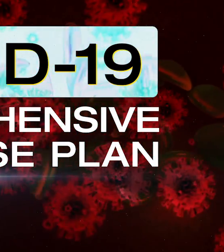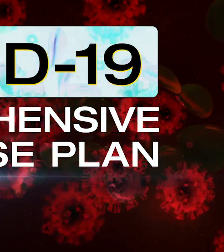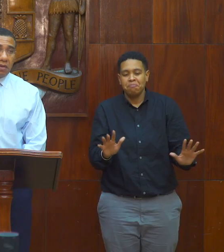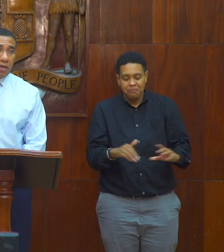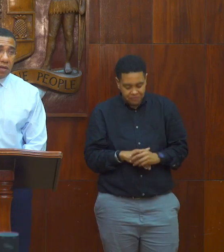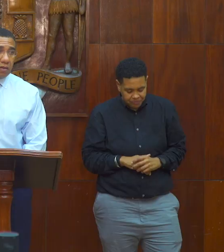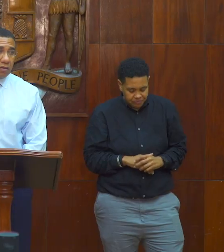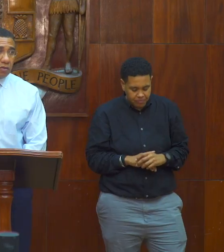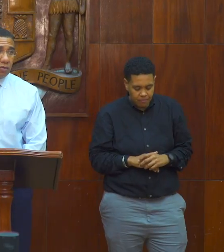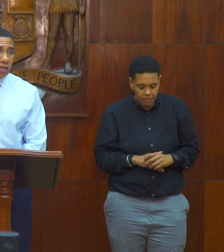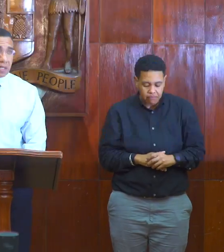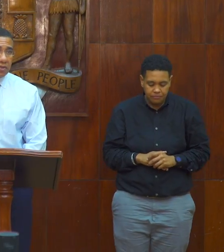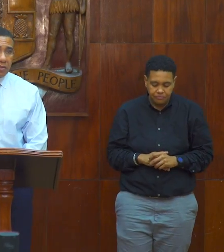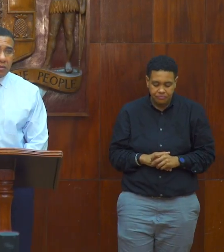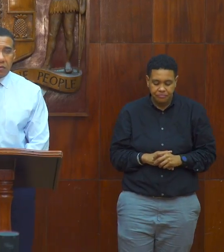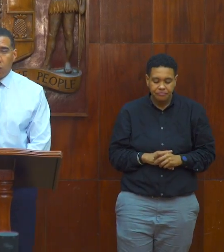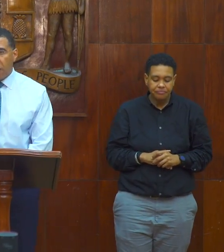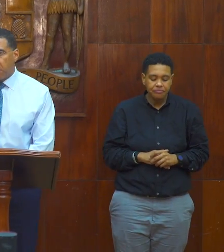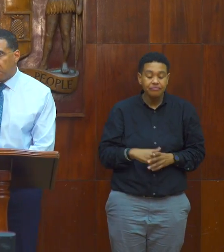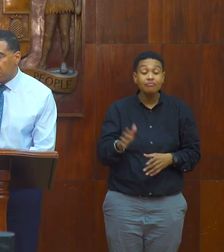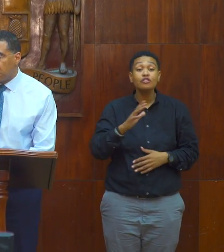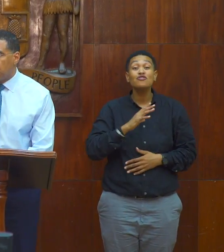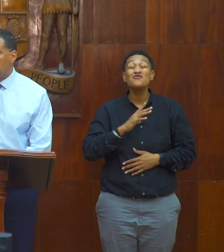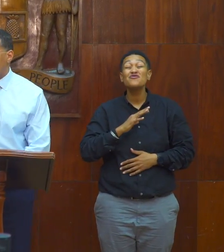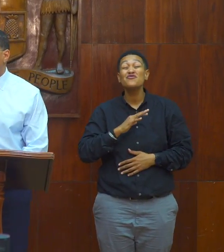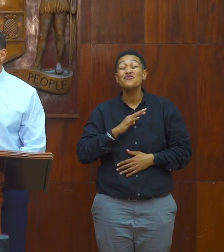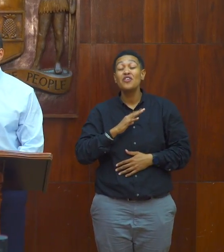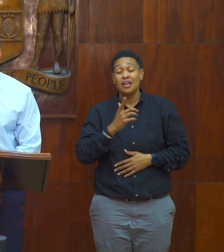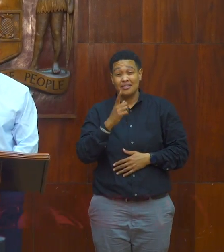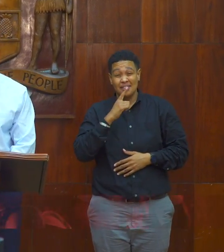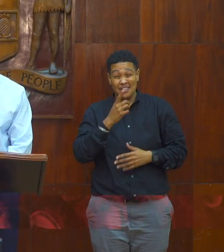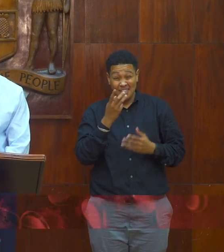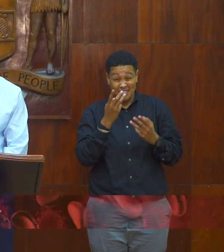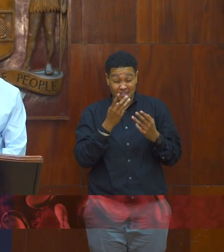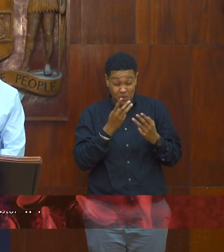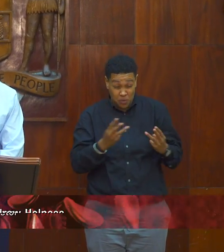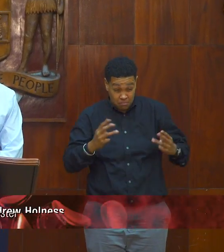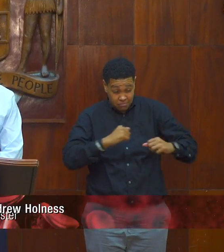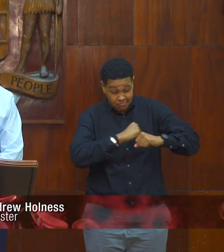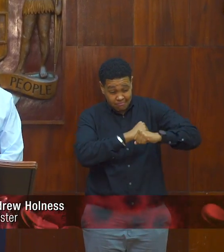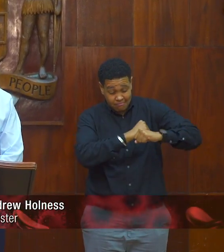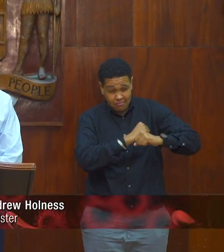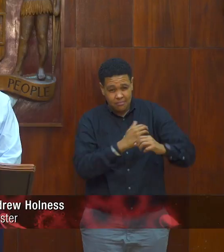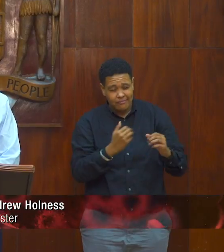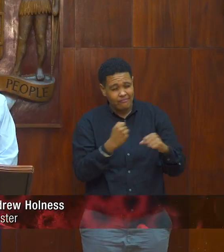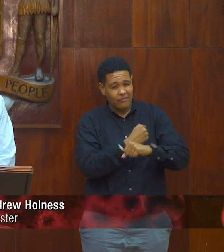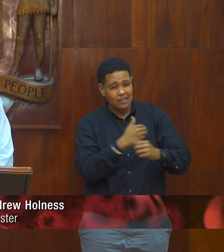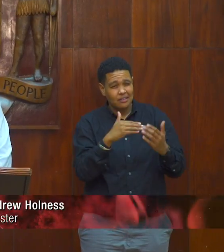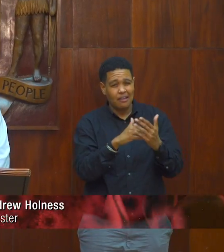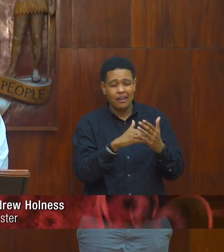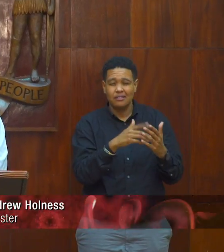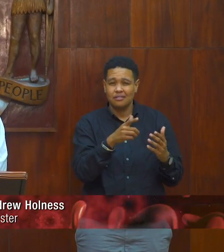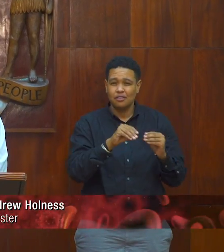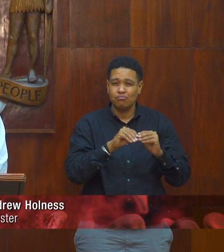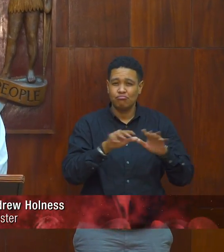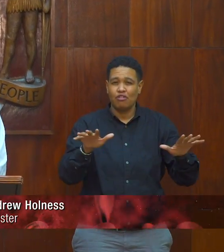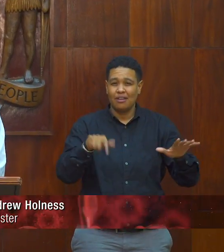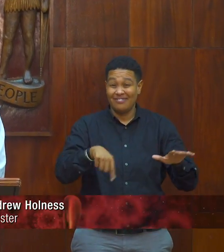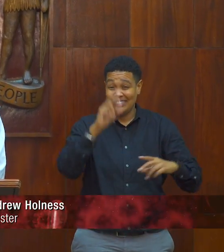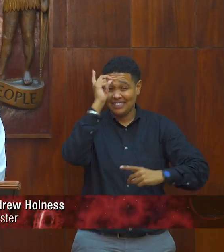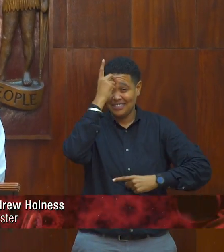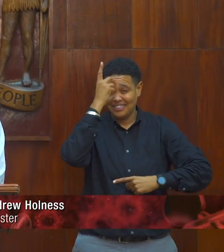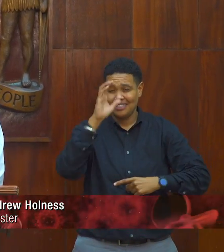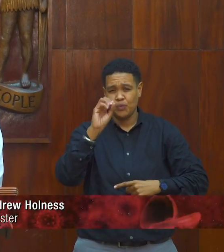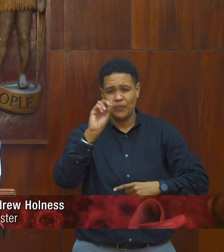The greatest weapon in the fight against the spread of this disease